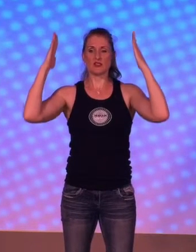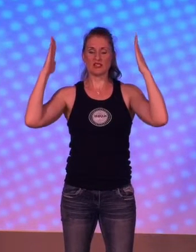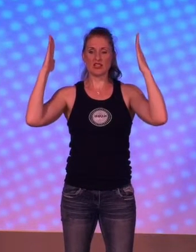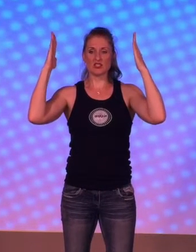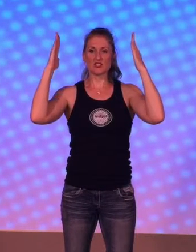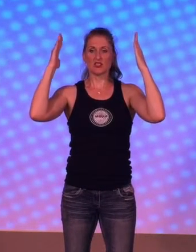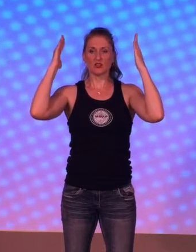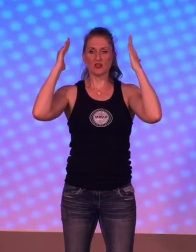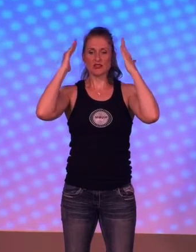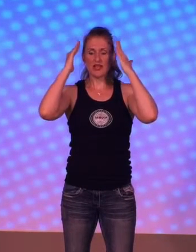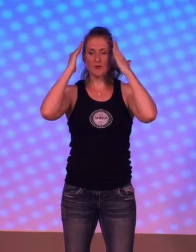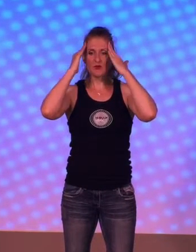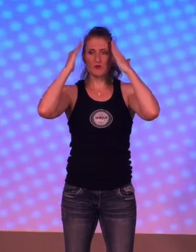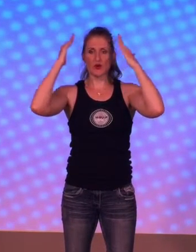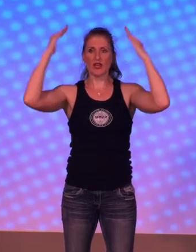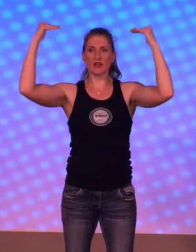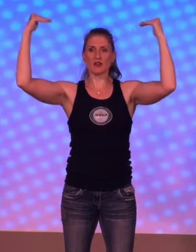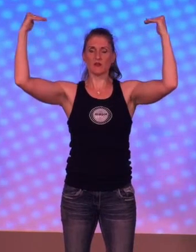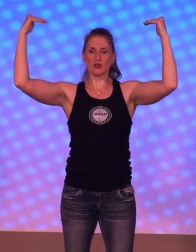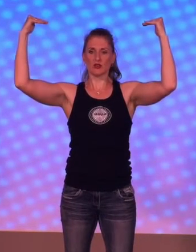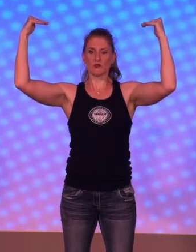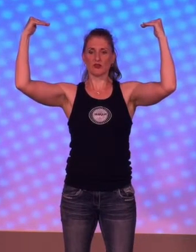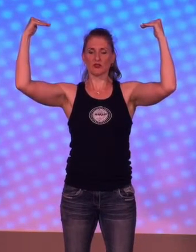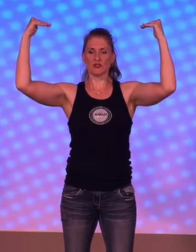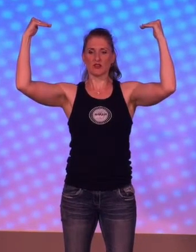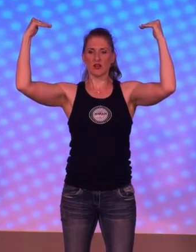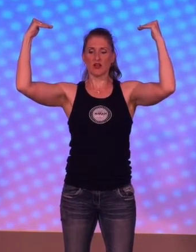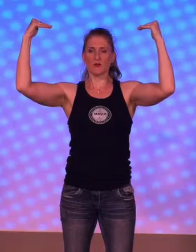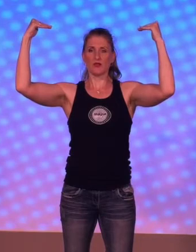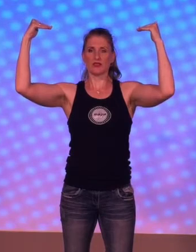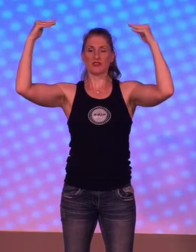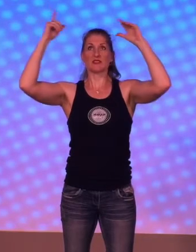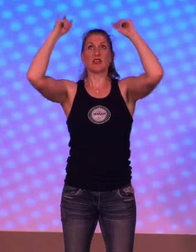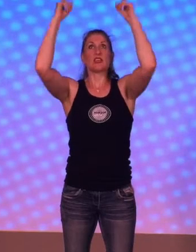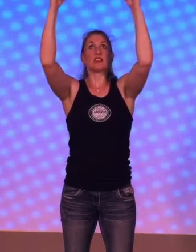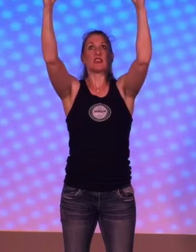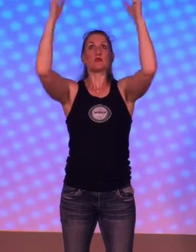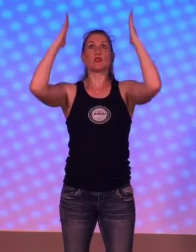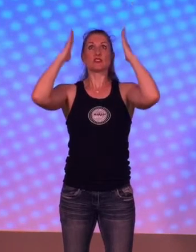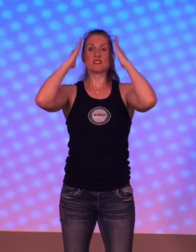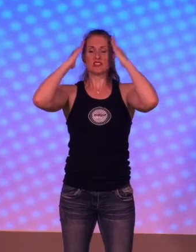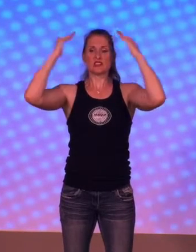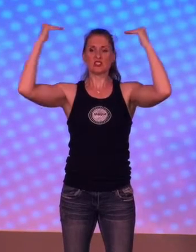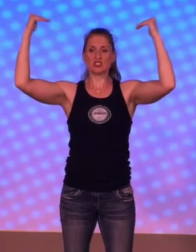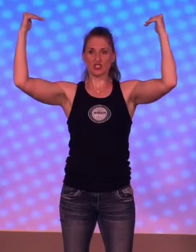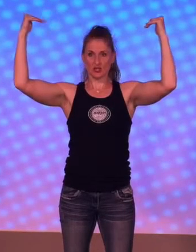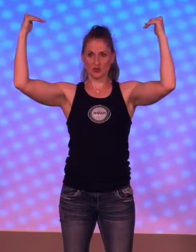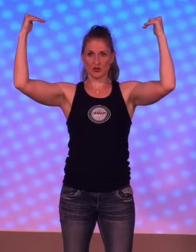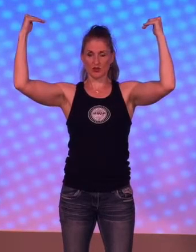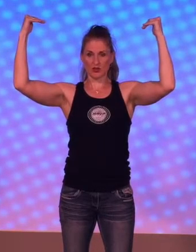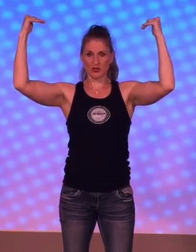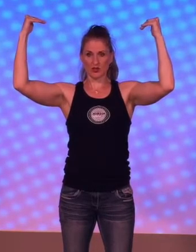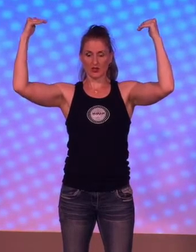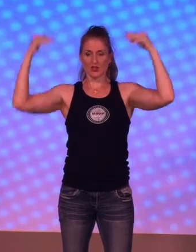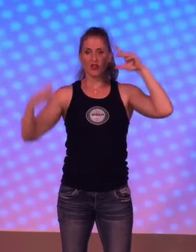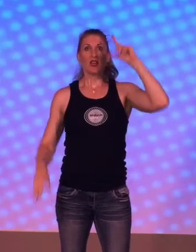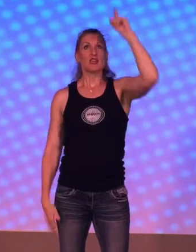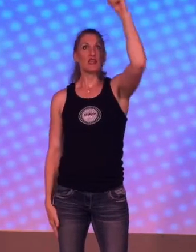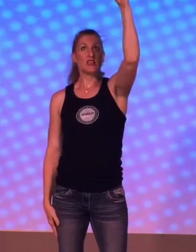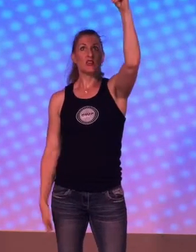on teach. You're going to tap your forehead and then bring your fingers up like this. He will teach you. He